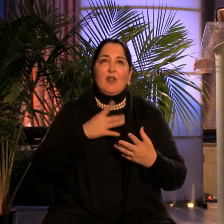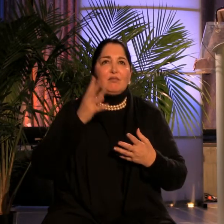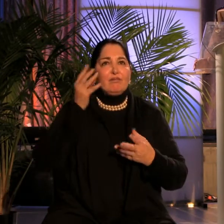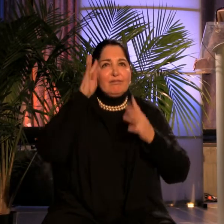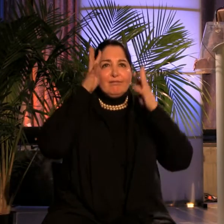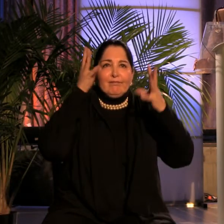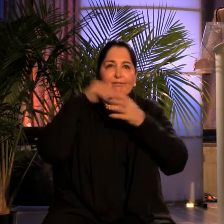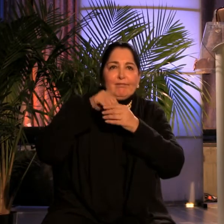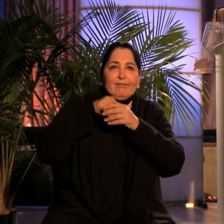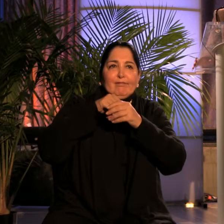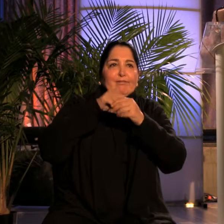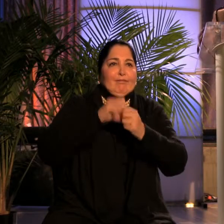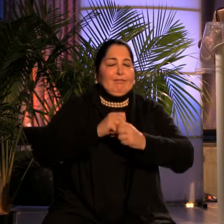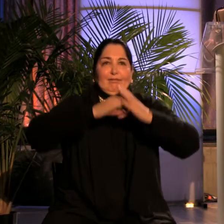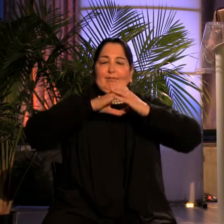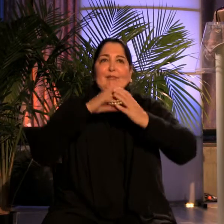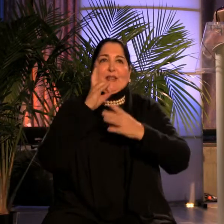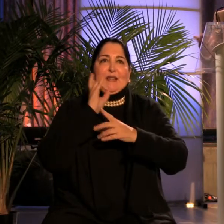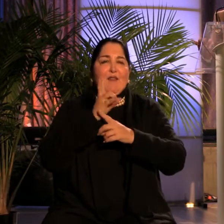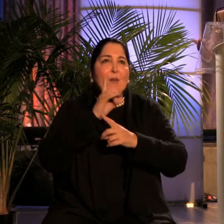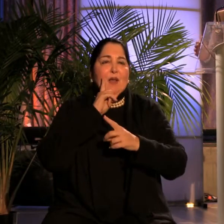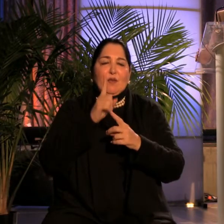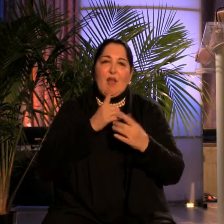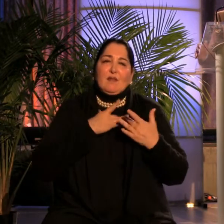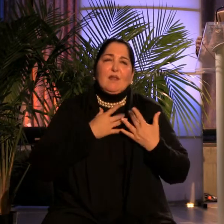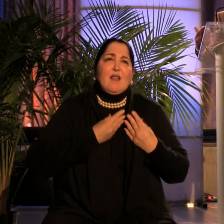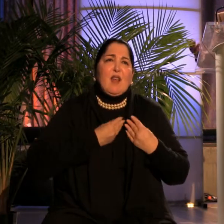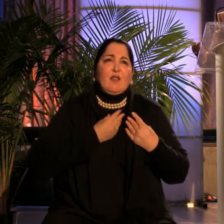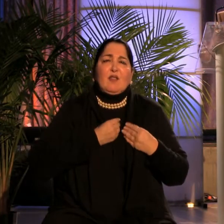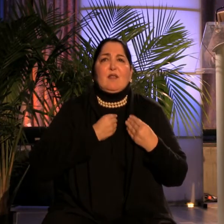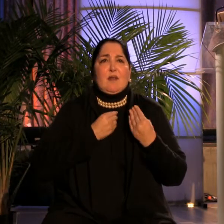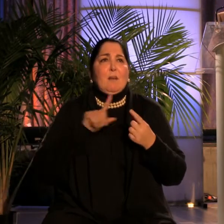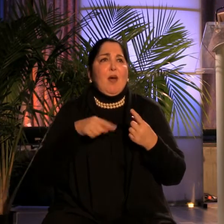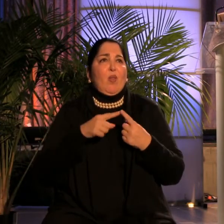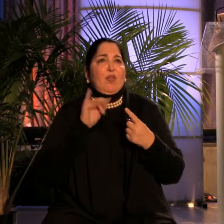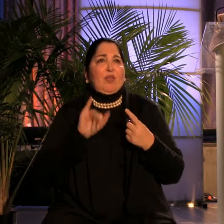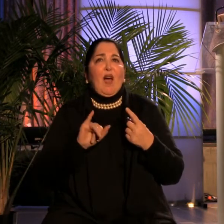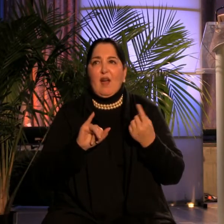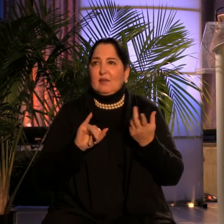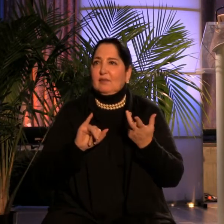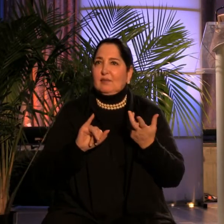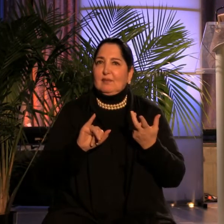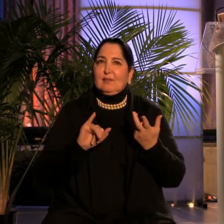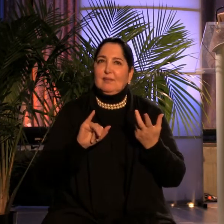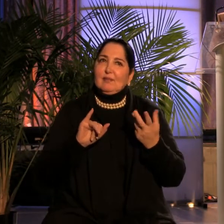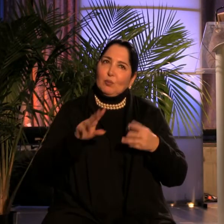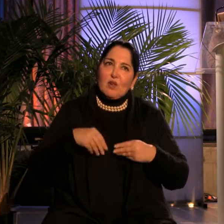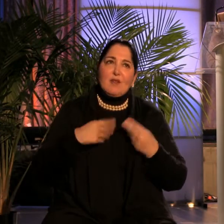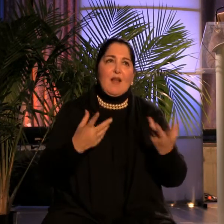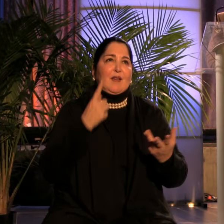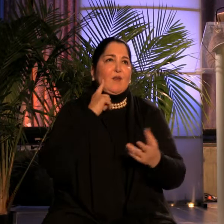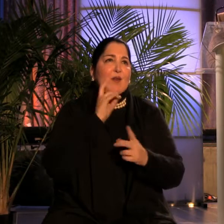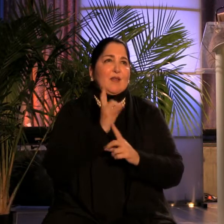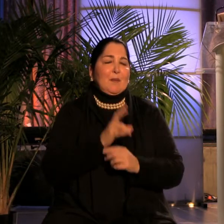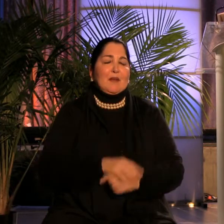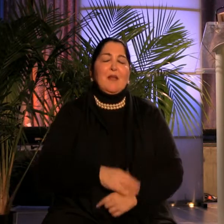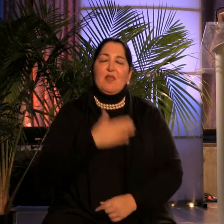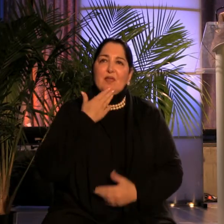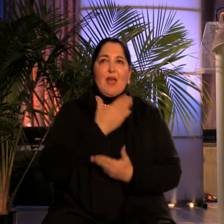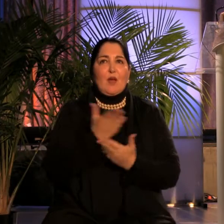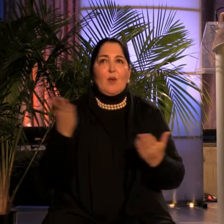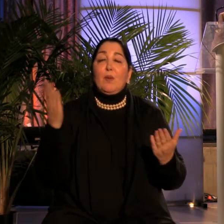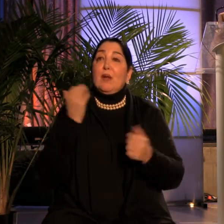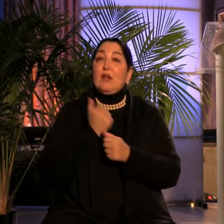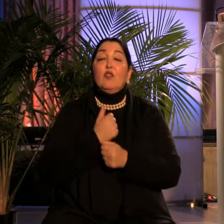and tenderness around the inquiry. So thank all of you. Truly. Our final speaker.